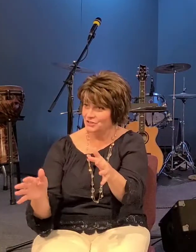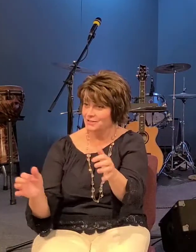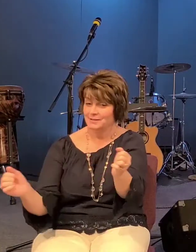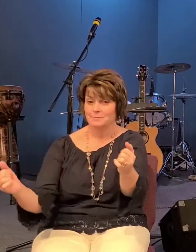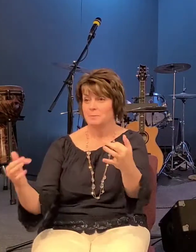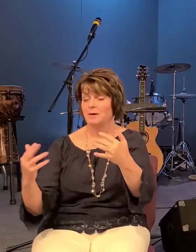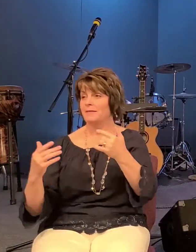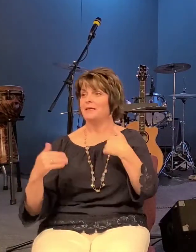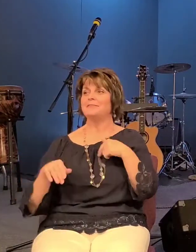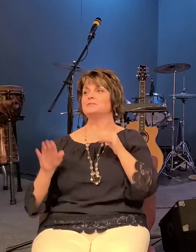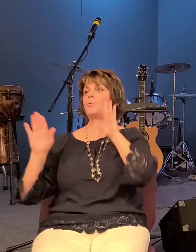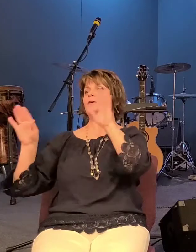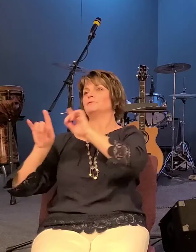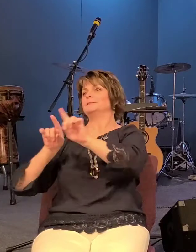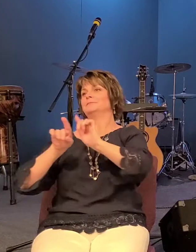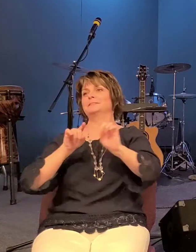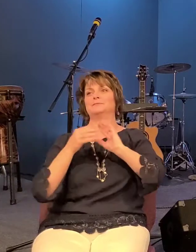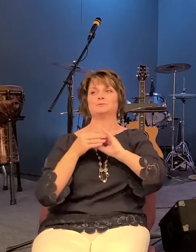wonderful stories to tell